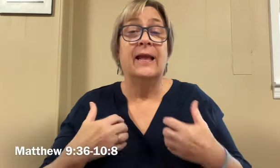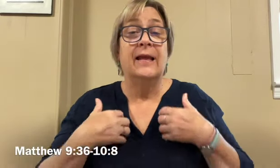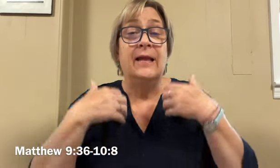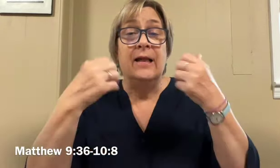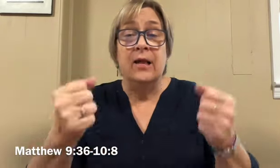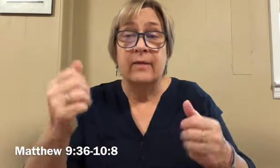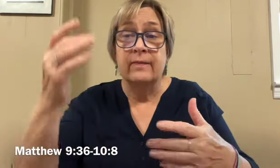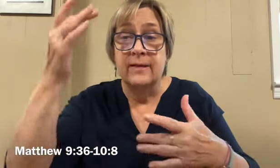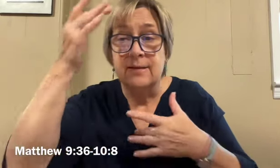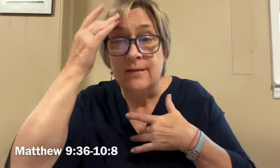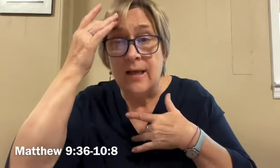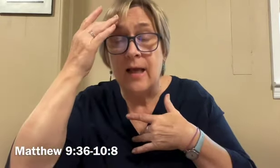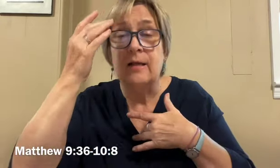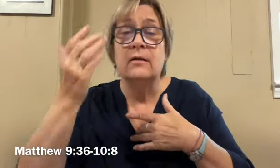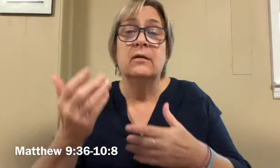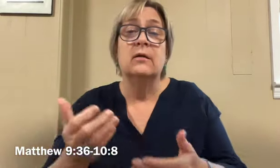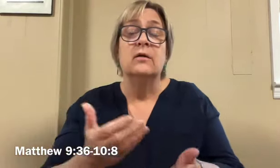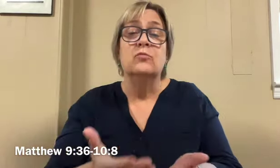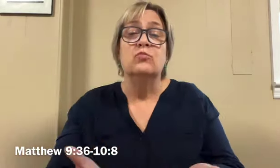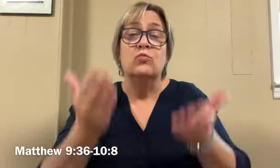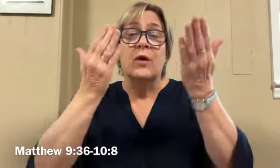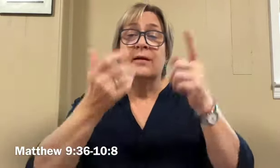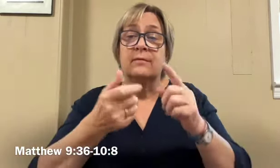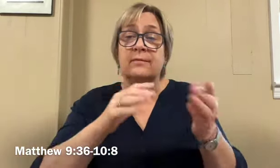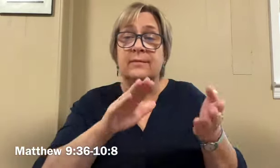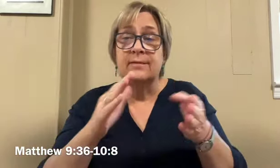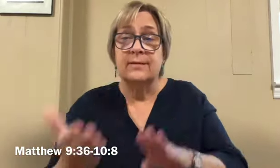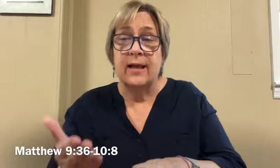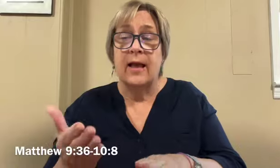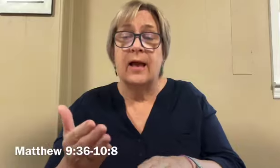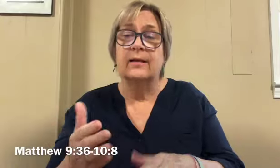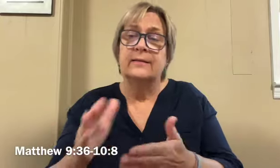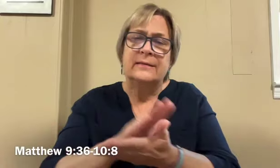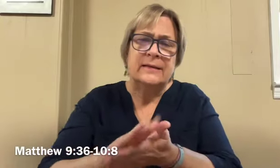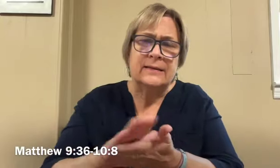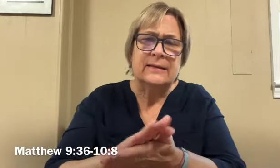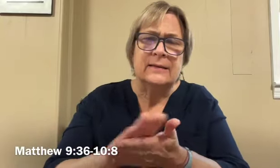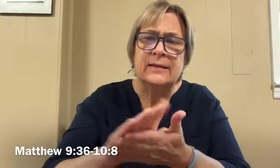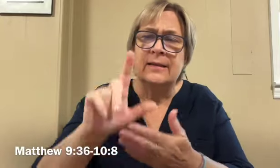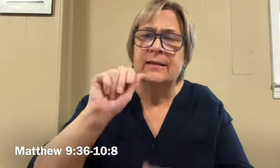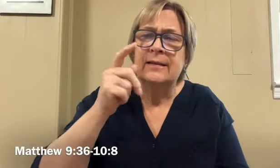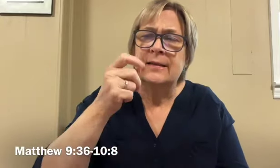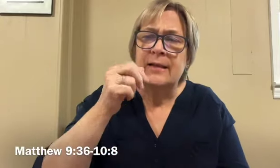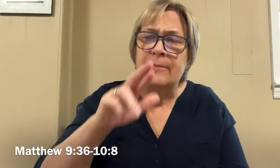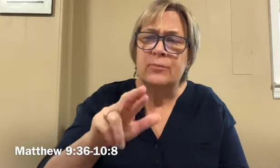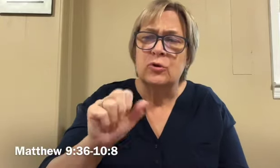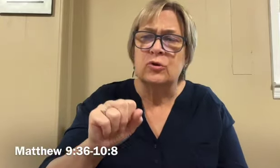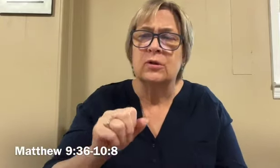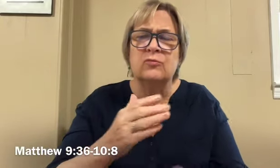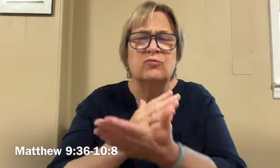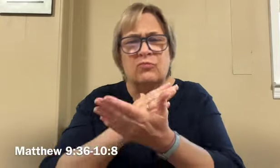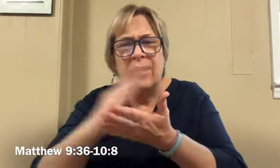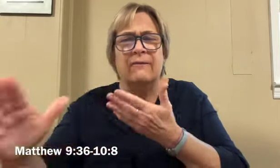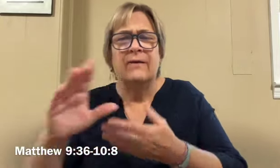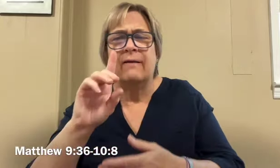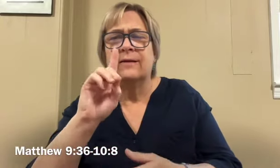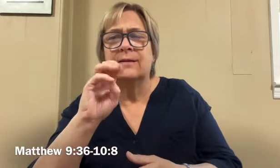Cure the sick. Raise the dead. Cleanse the lepers. Drive out